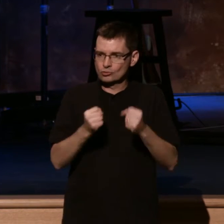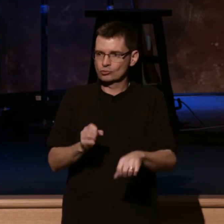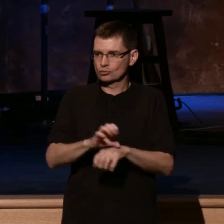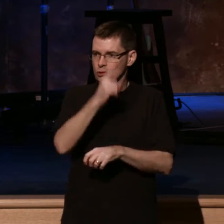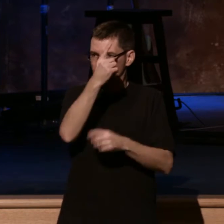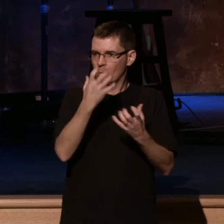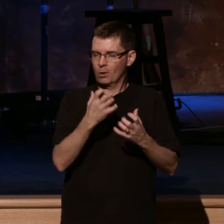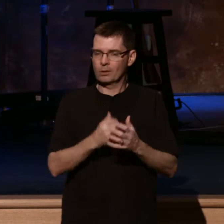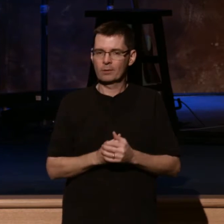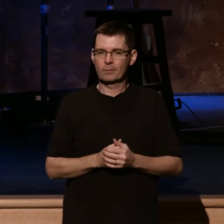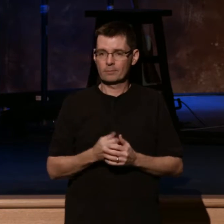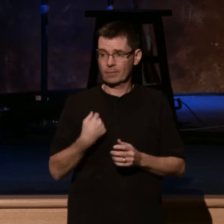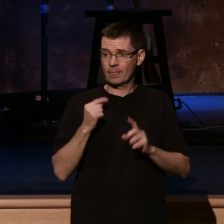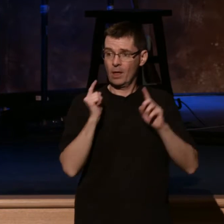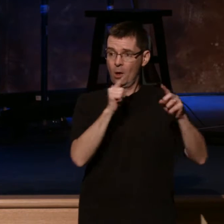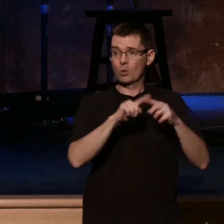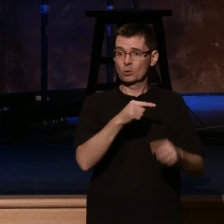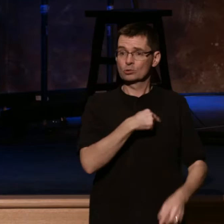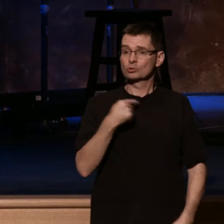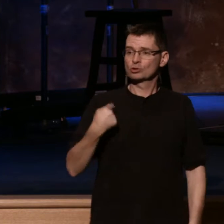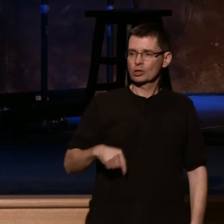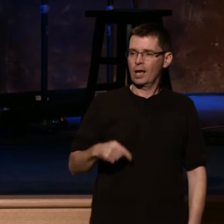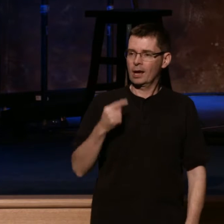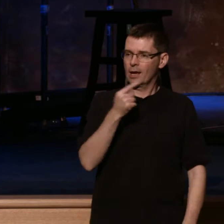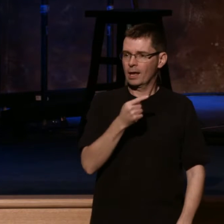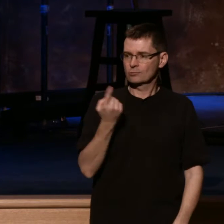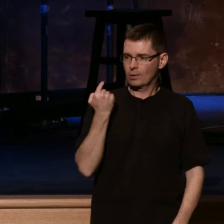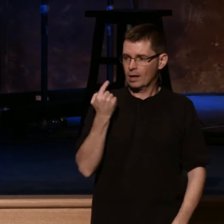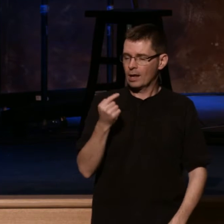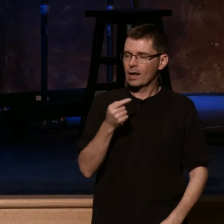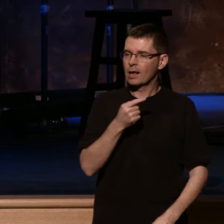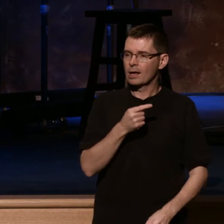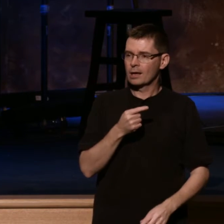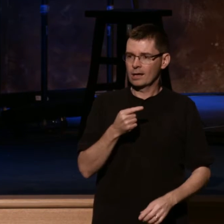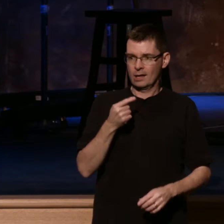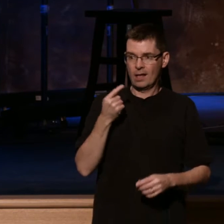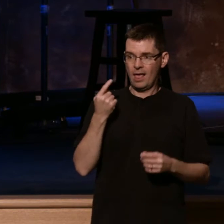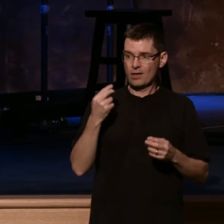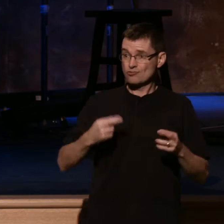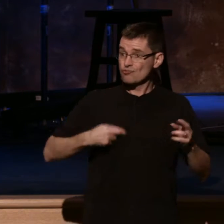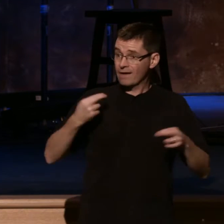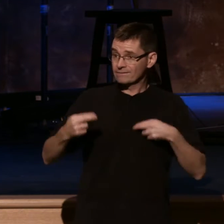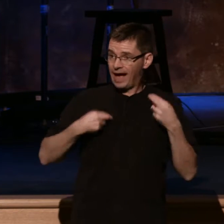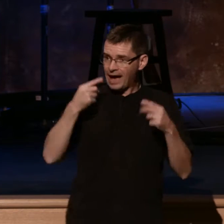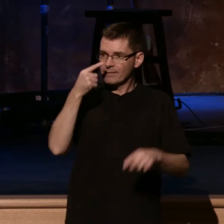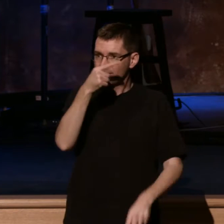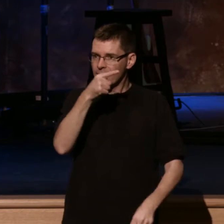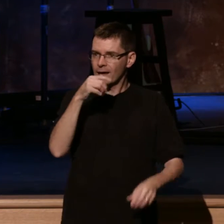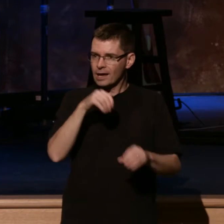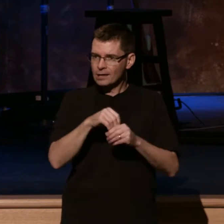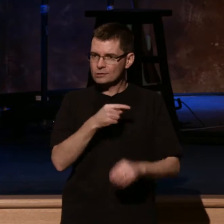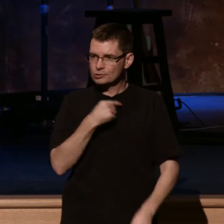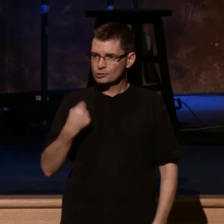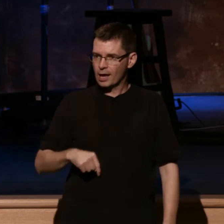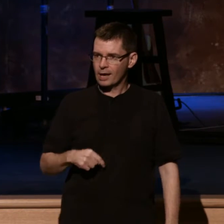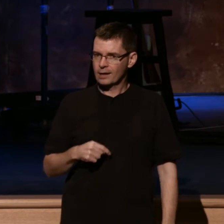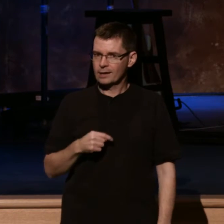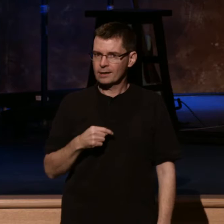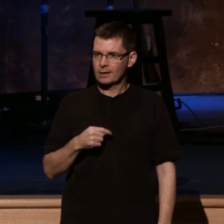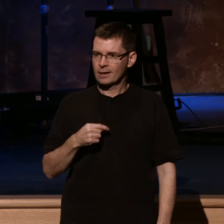places like that where they're under persecution, the great revivals of our time are occurring where there is a hostile environment. And that is just part